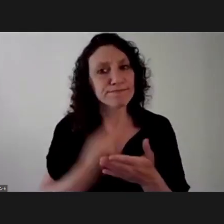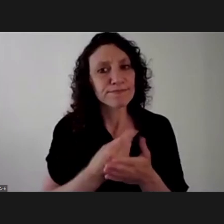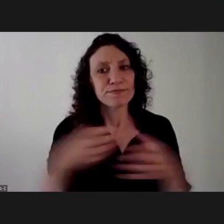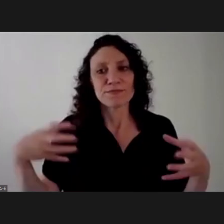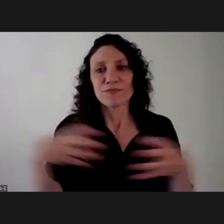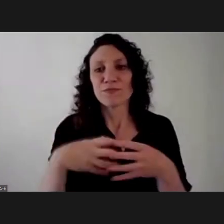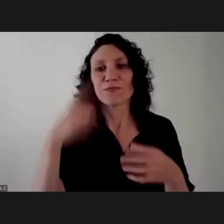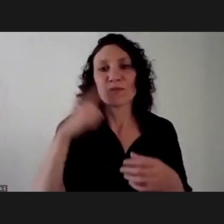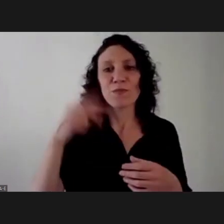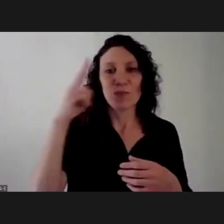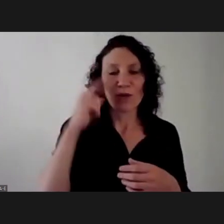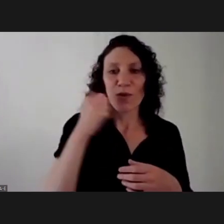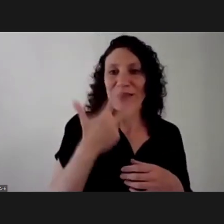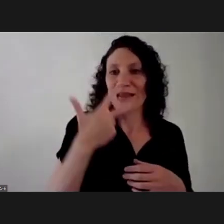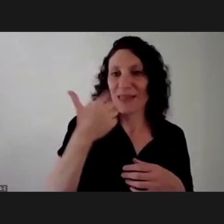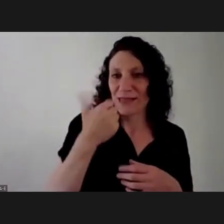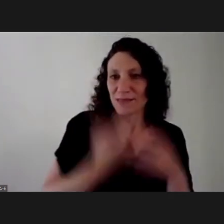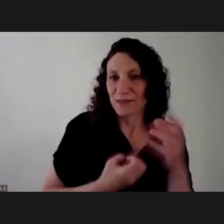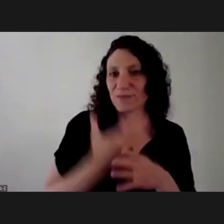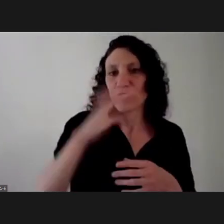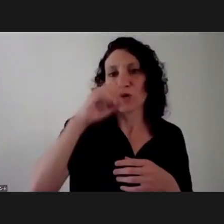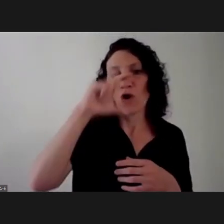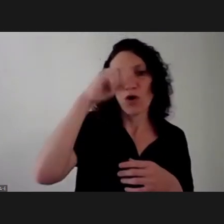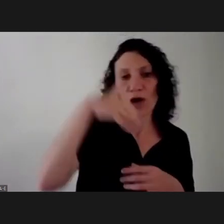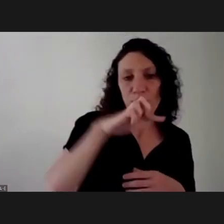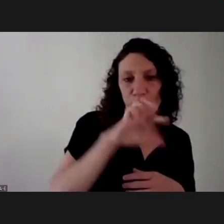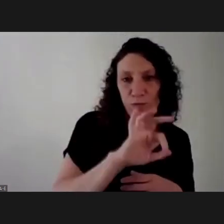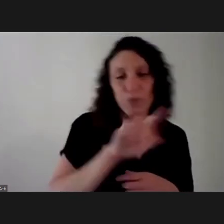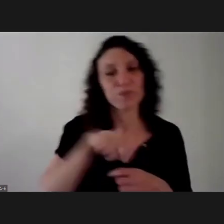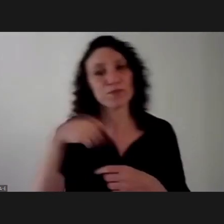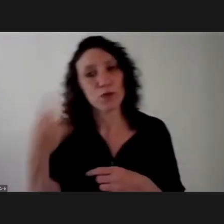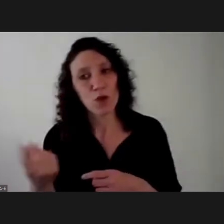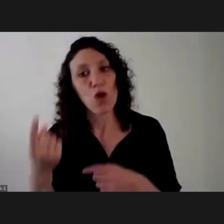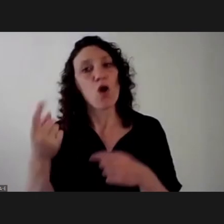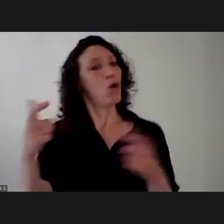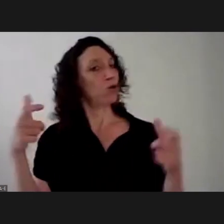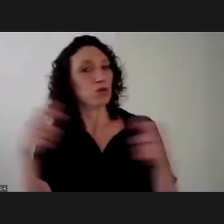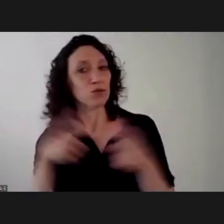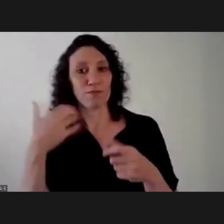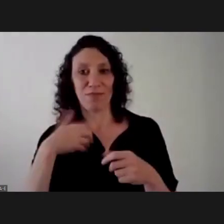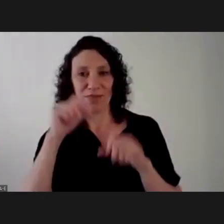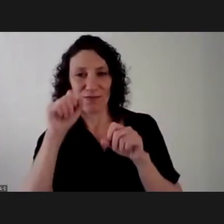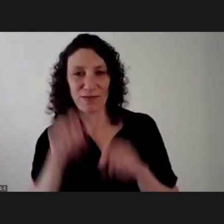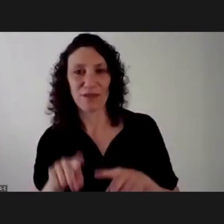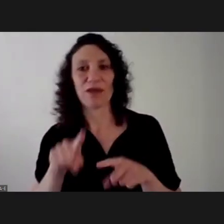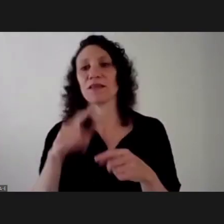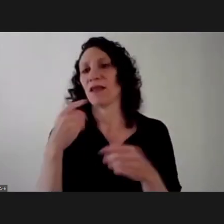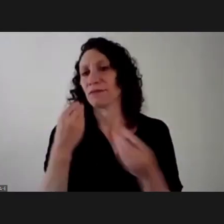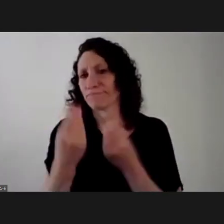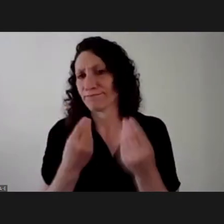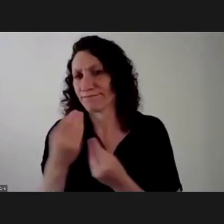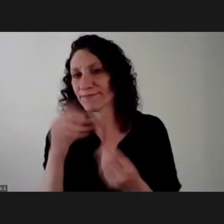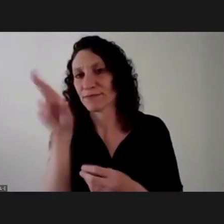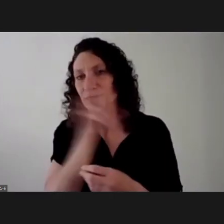feminist Argentine feminism, founded by Victoria Ocampo with the participation later on of Maria Luisa Bemberg,